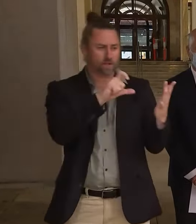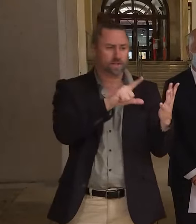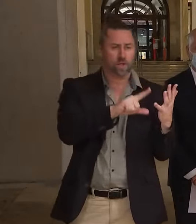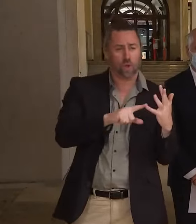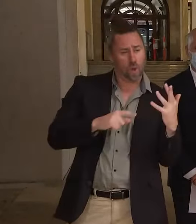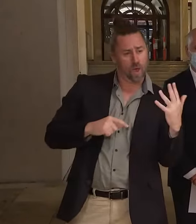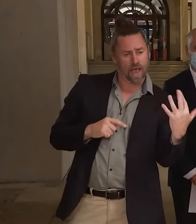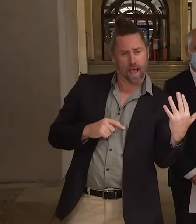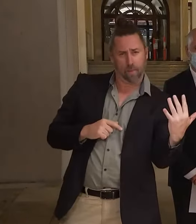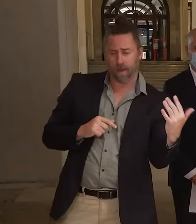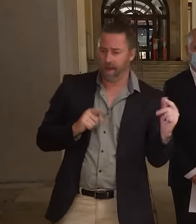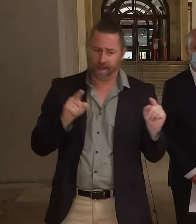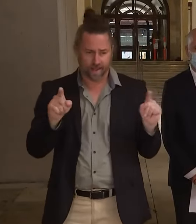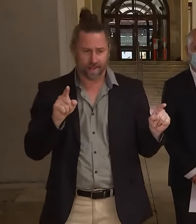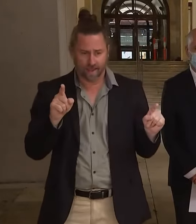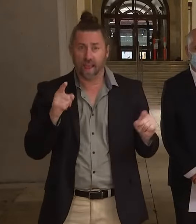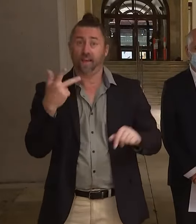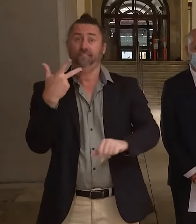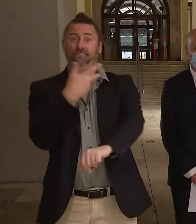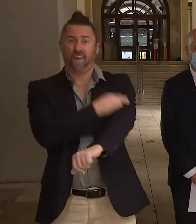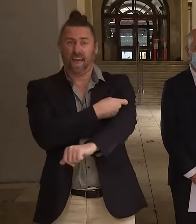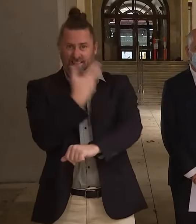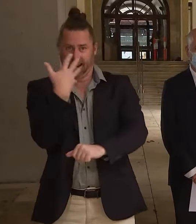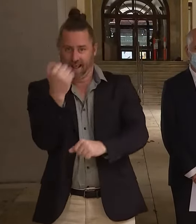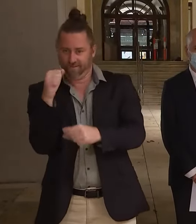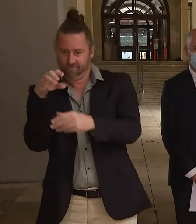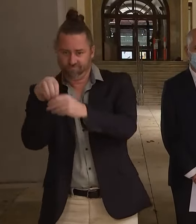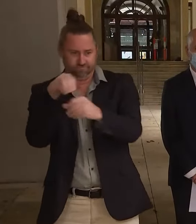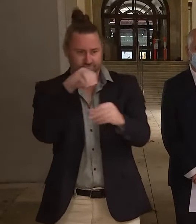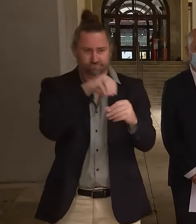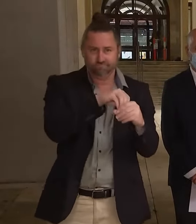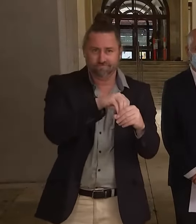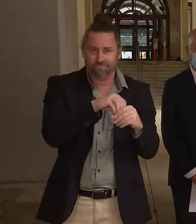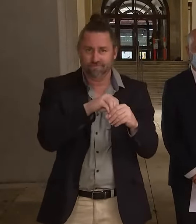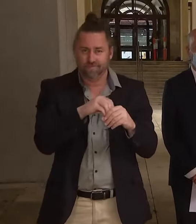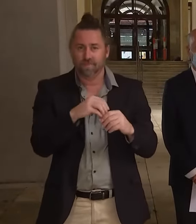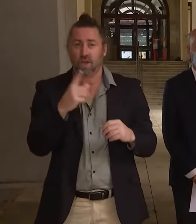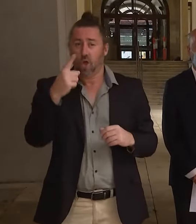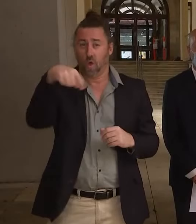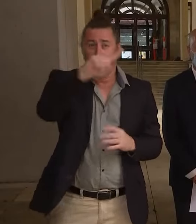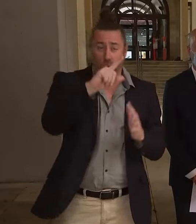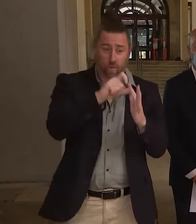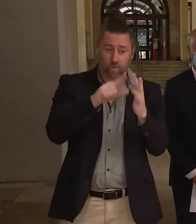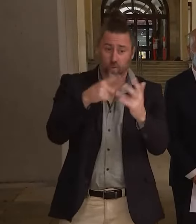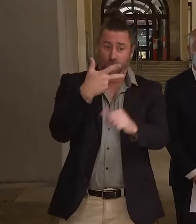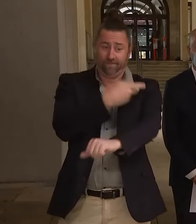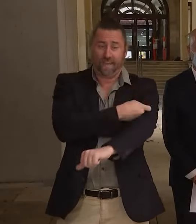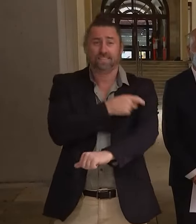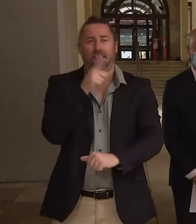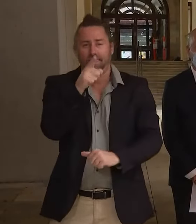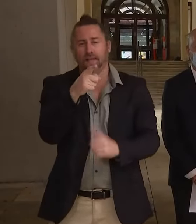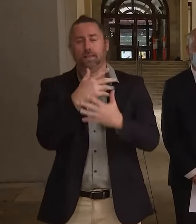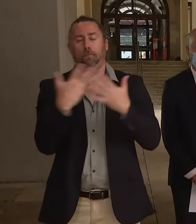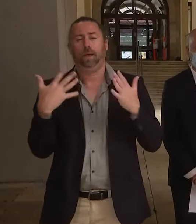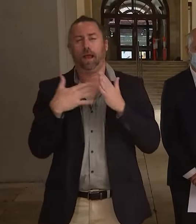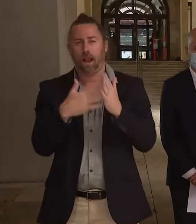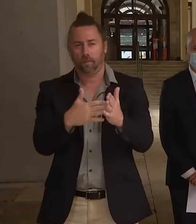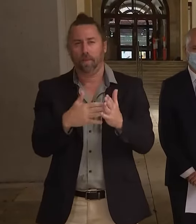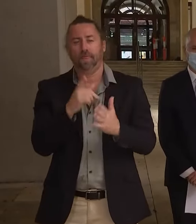rates and I want to thank everyone who continues to come out and get vaccinated because we know this has helped